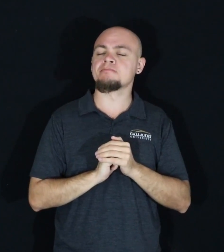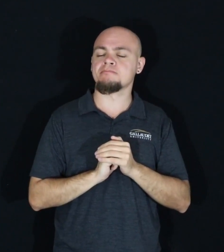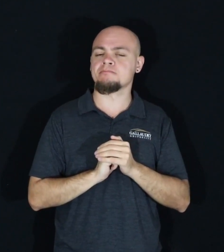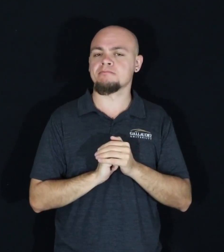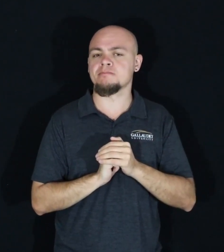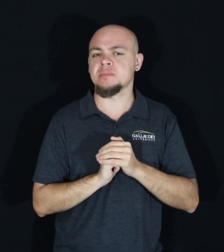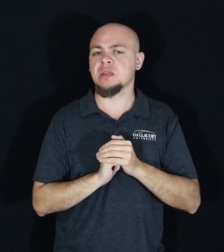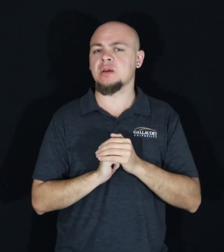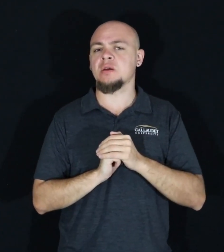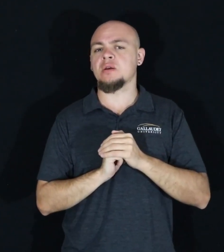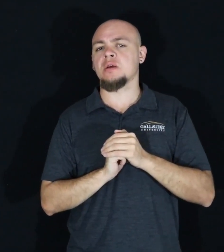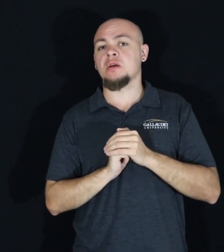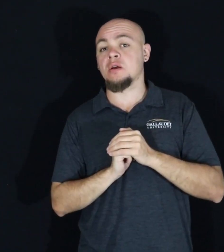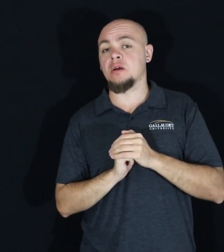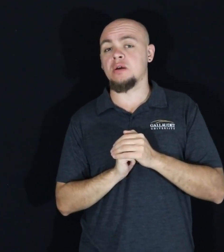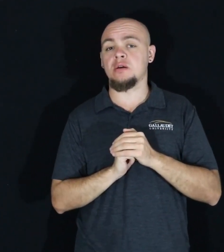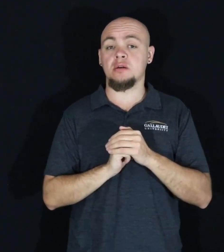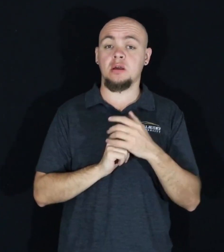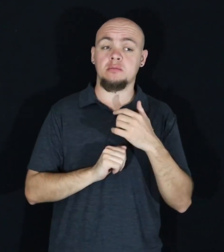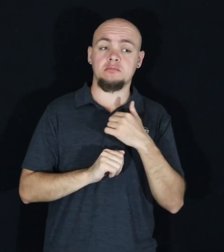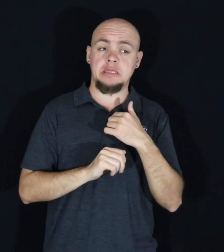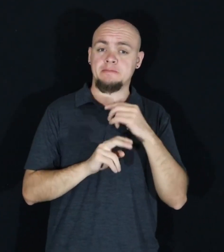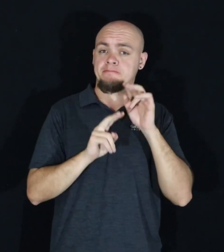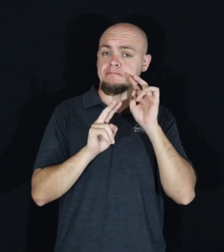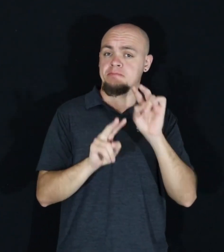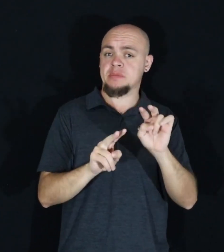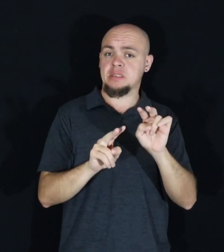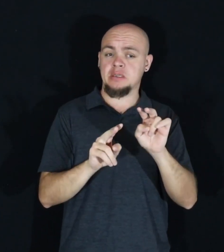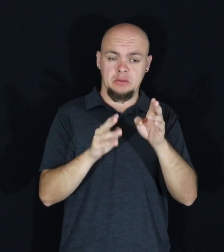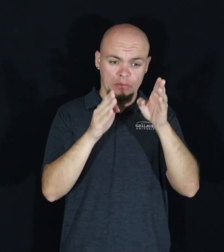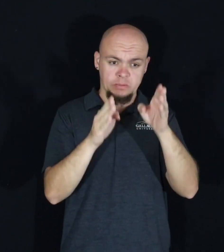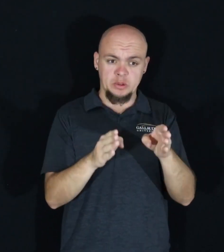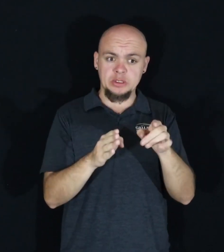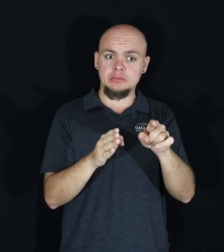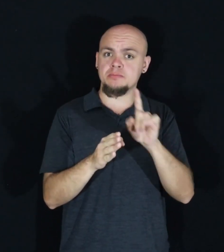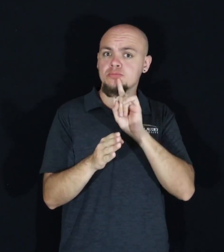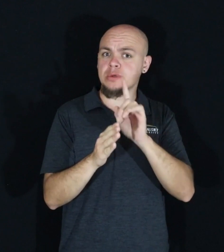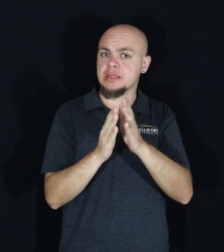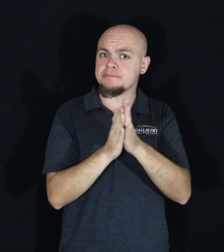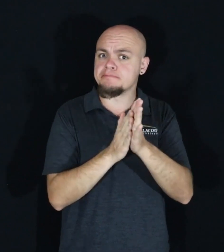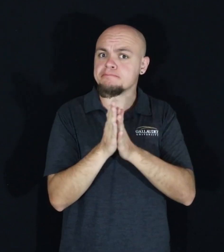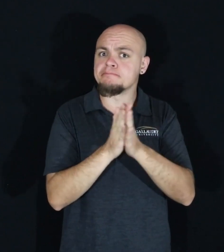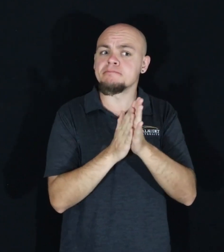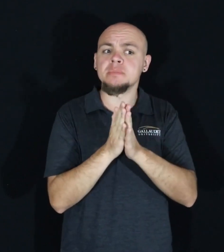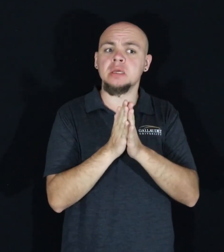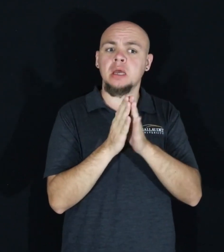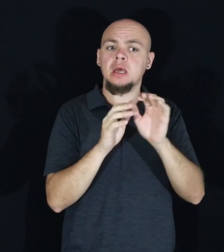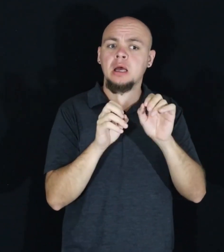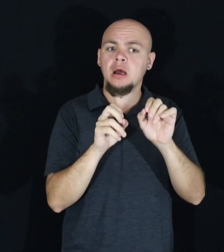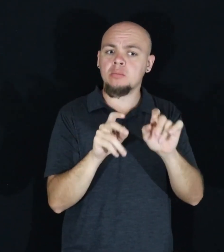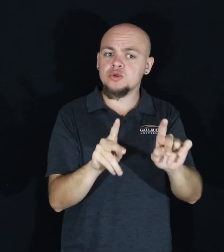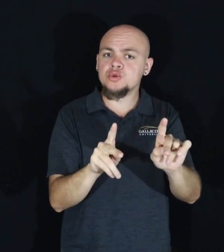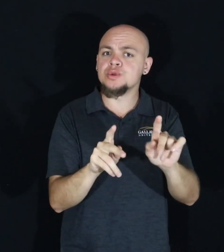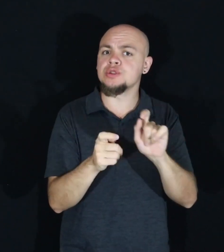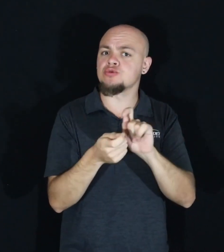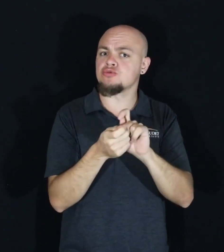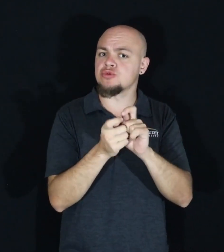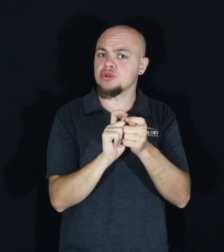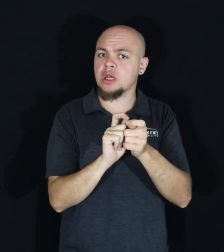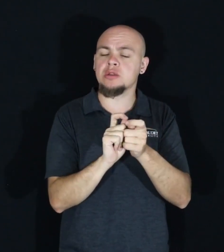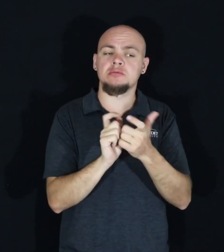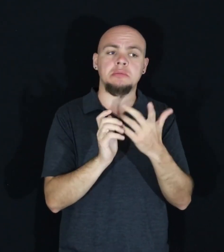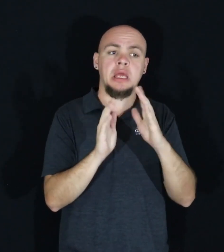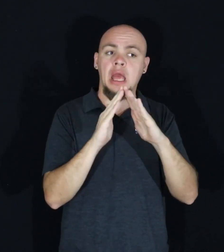firsthand these individuals eager for opportunity and change be denied